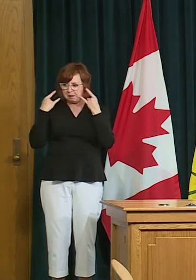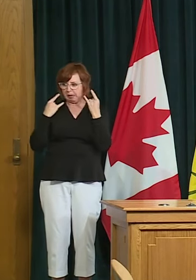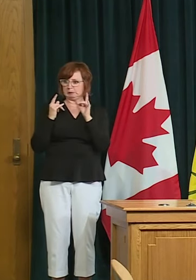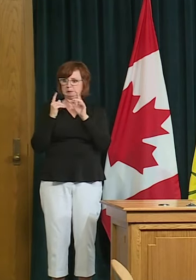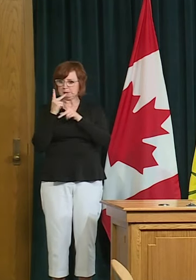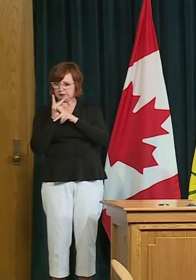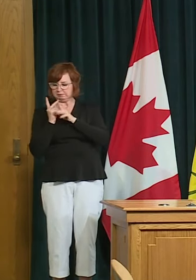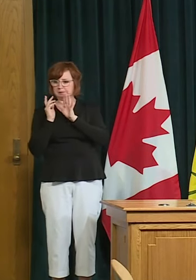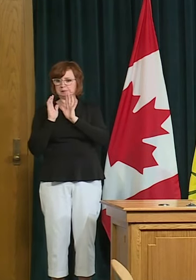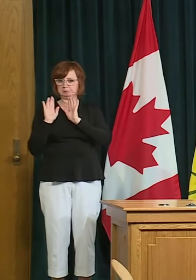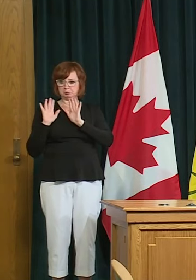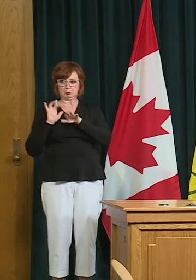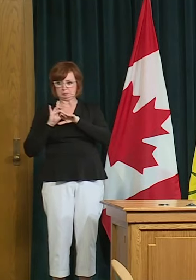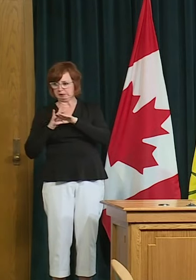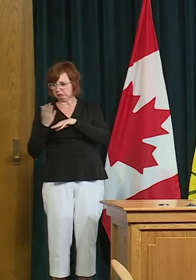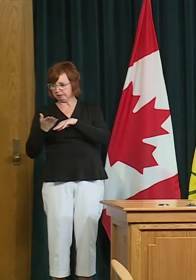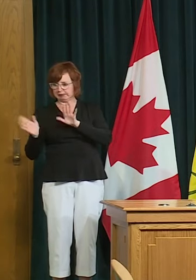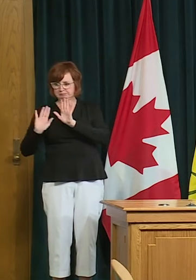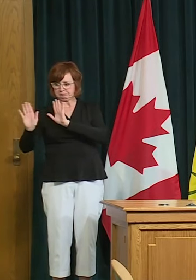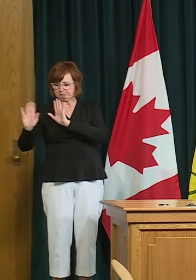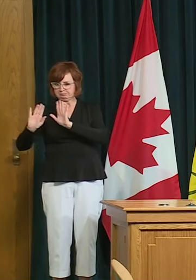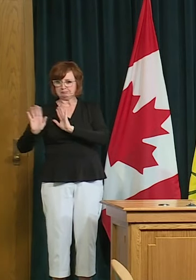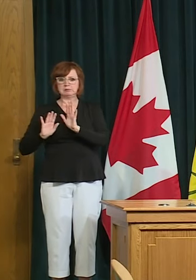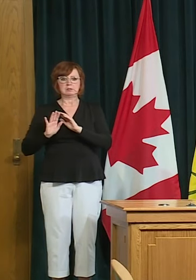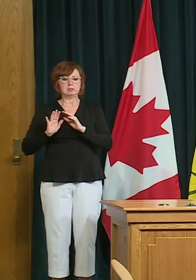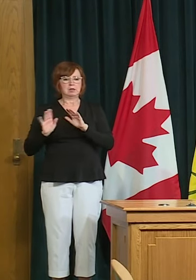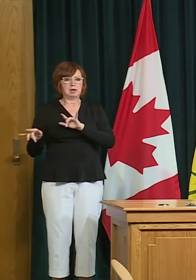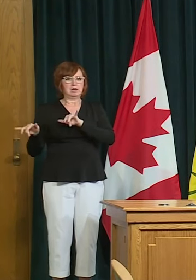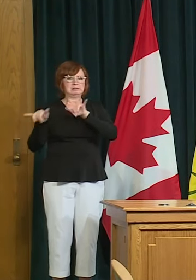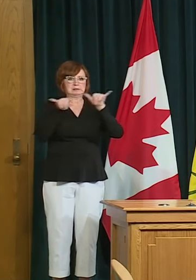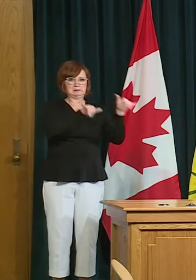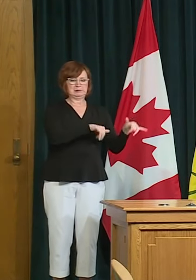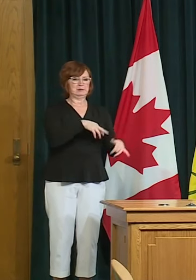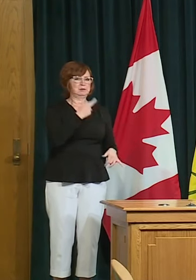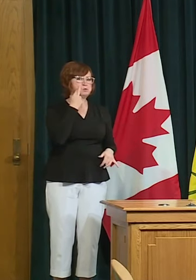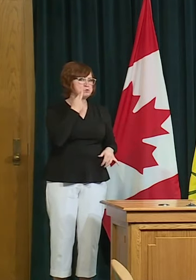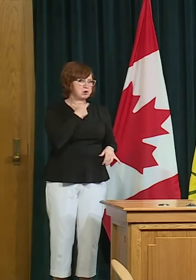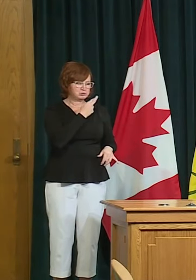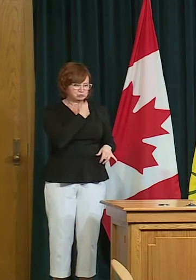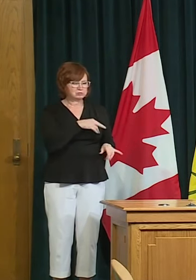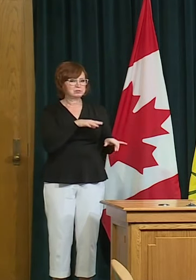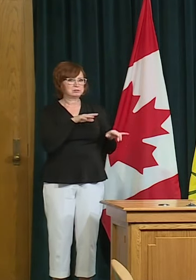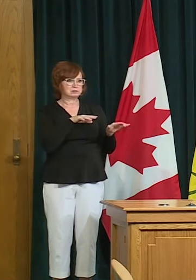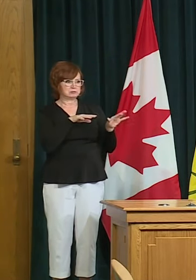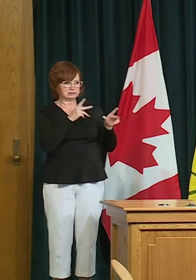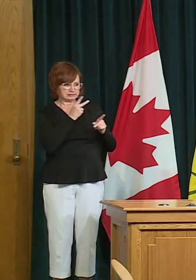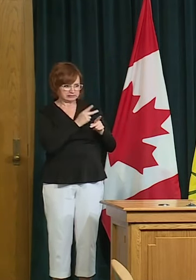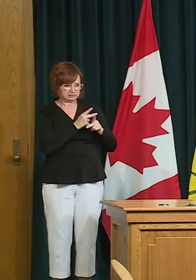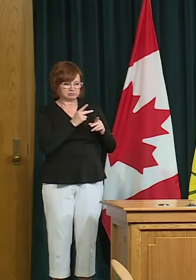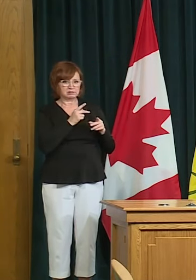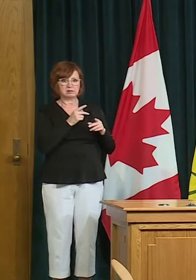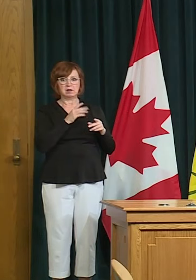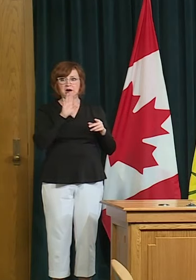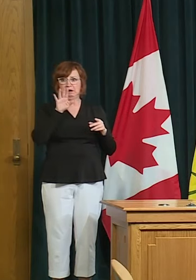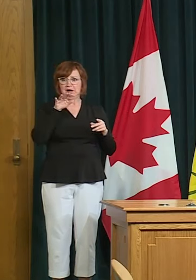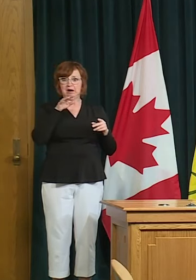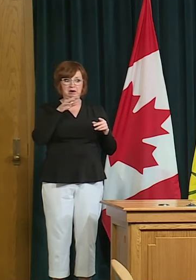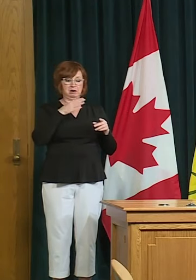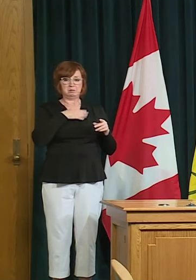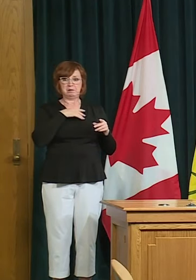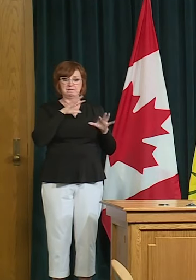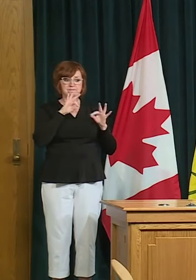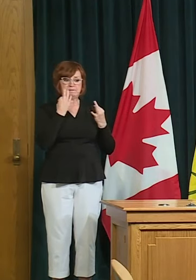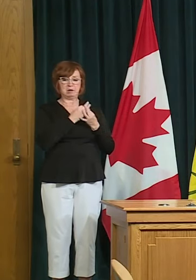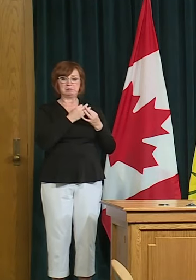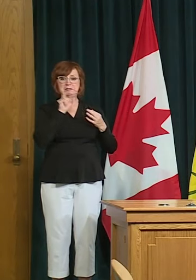a business owner is placing on us and have a bit of a back and forth about why i can't pull two tables together and this and that